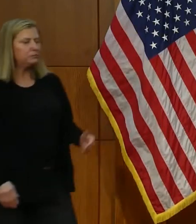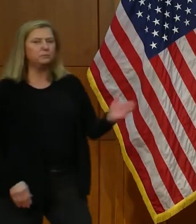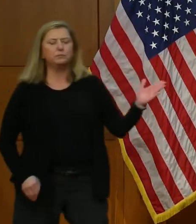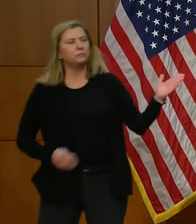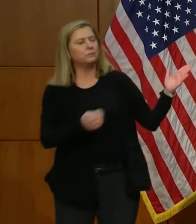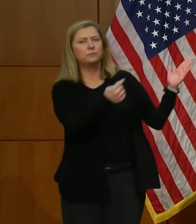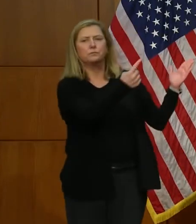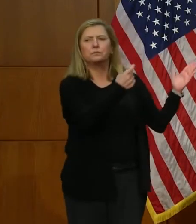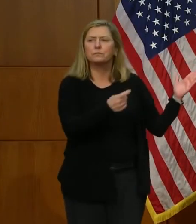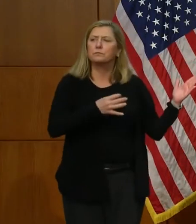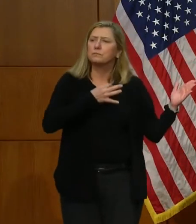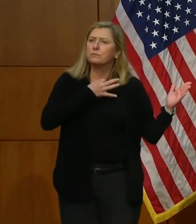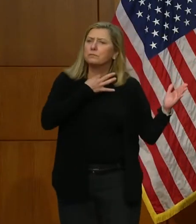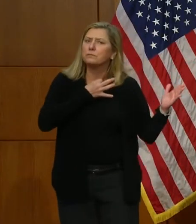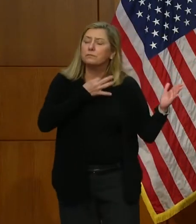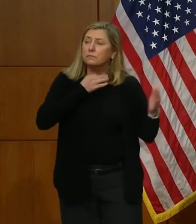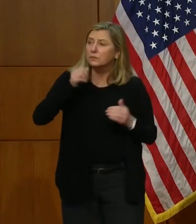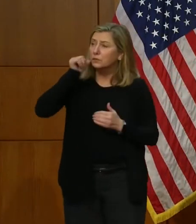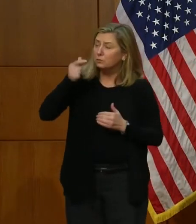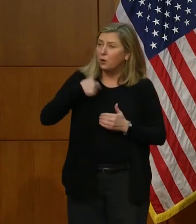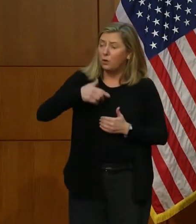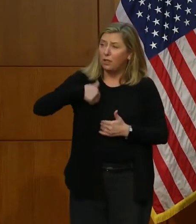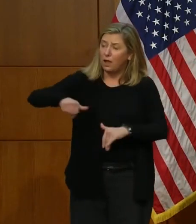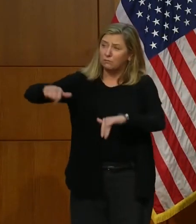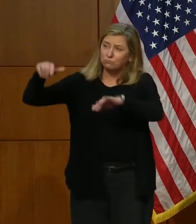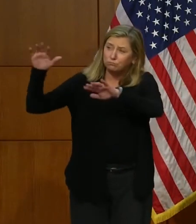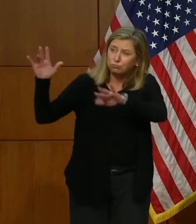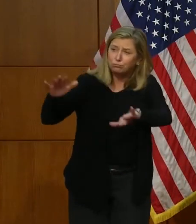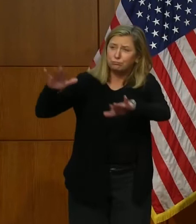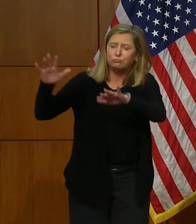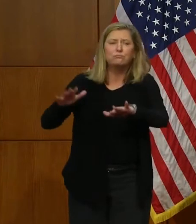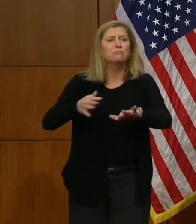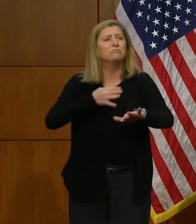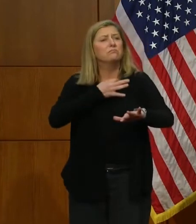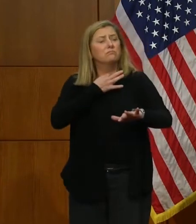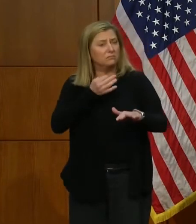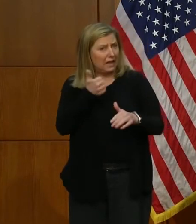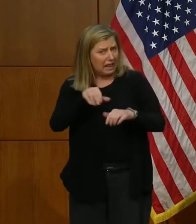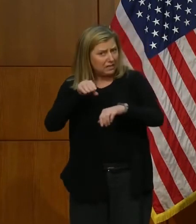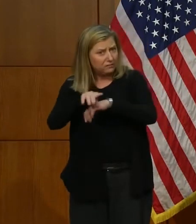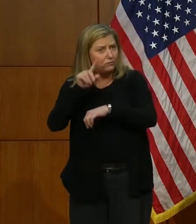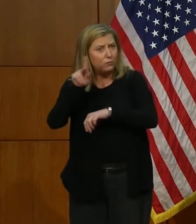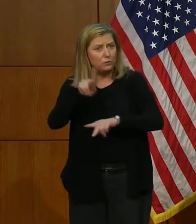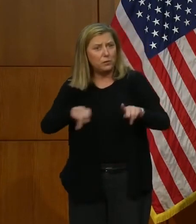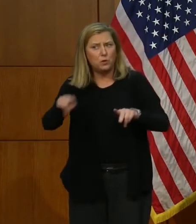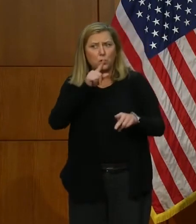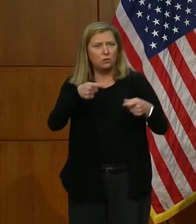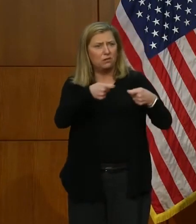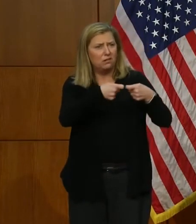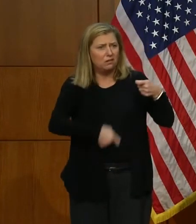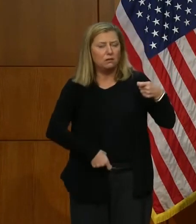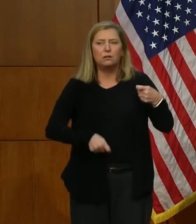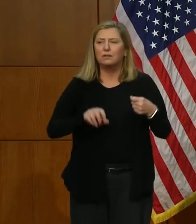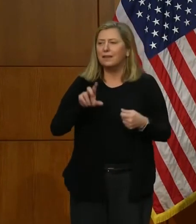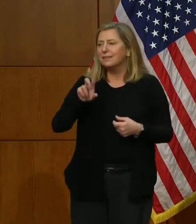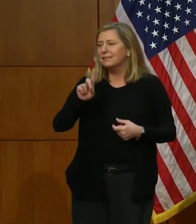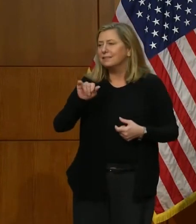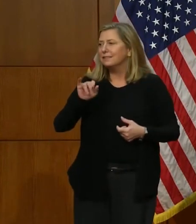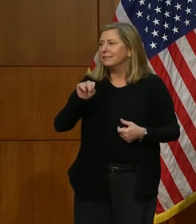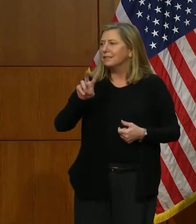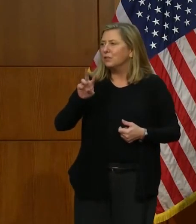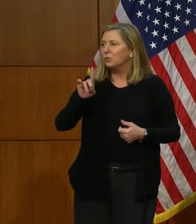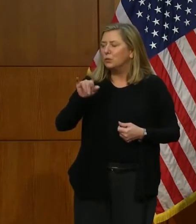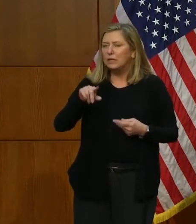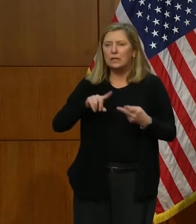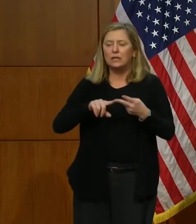do you have any concerns about the people who are still experiencing those prolonged power outages? I know for our area, that's Dinwoody, Nottoway, the south side, and just